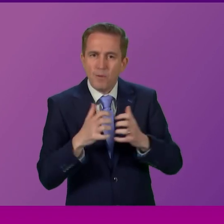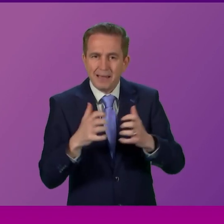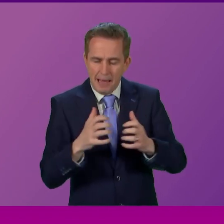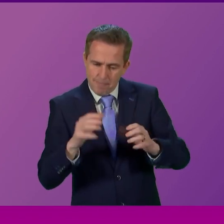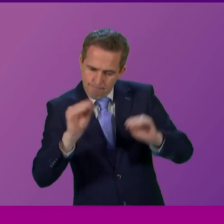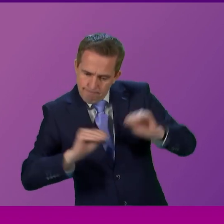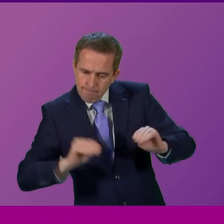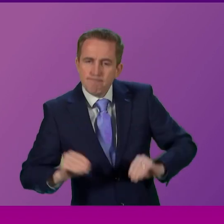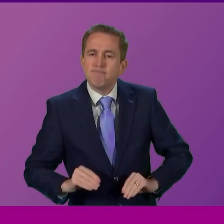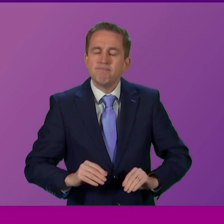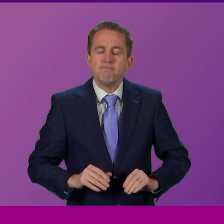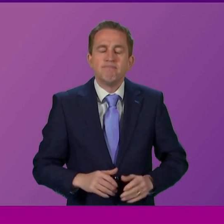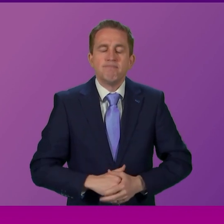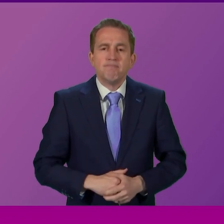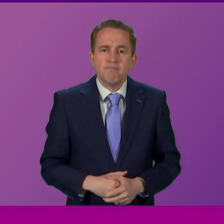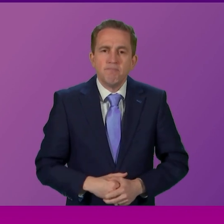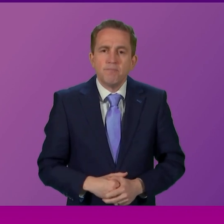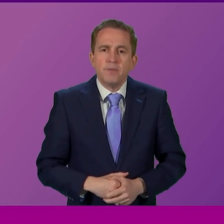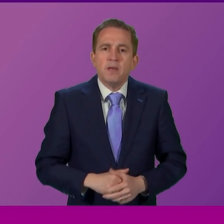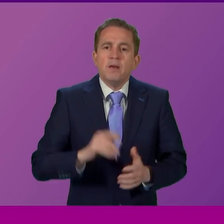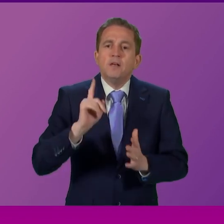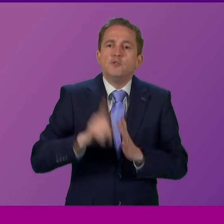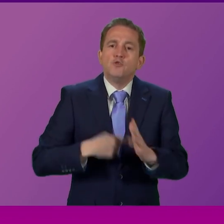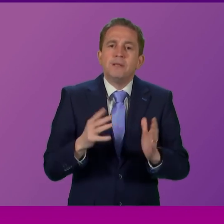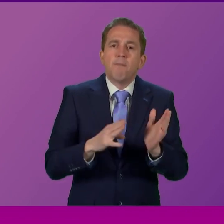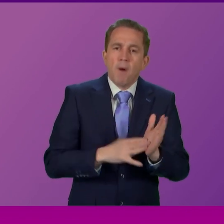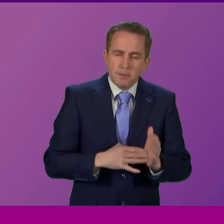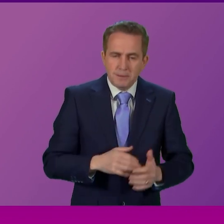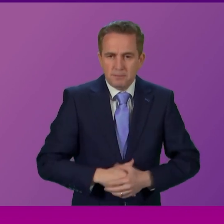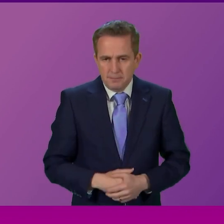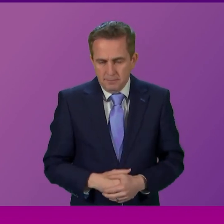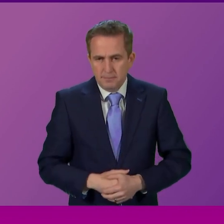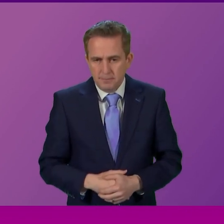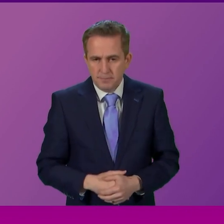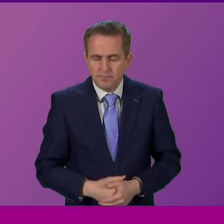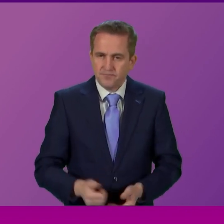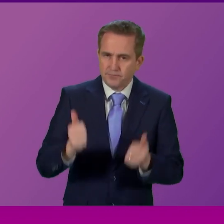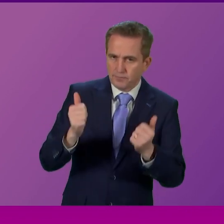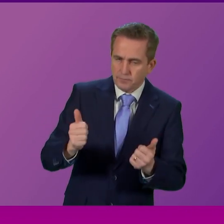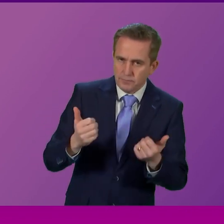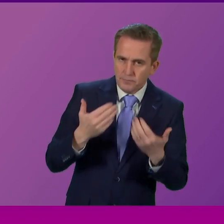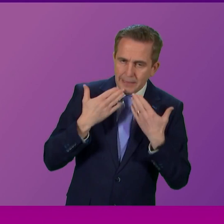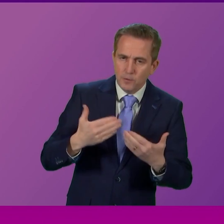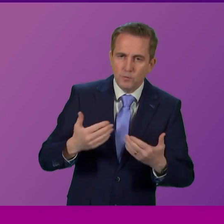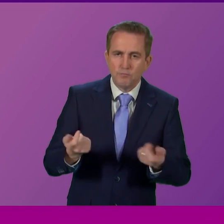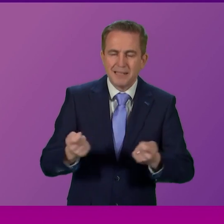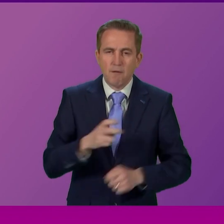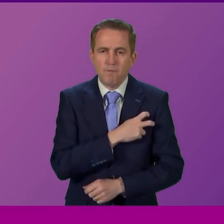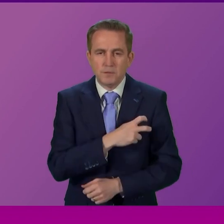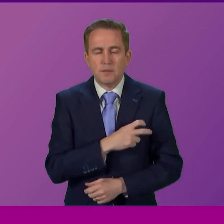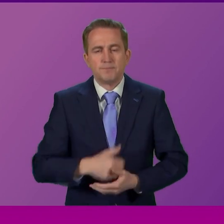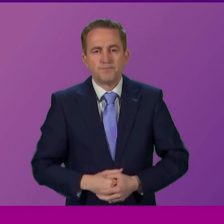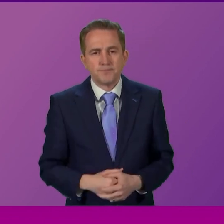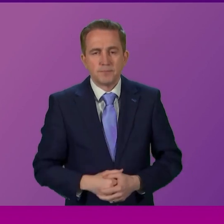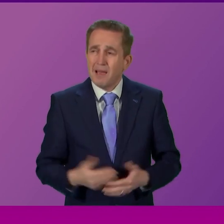possible opportunity. I call Gillian Martin to be followed by Sue Weber. Thank you, President and Officer. My question to the Cabinet Secretary